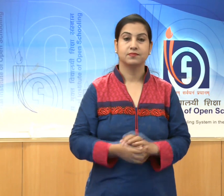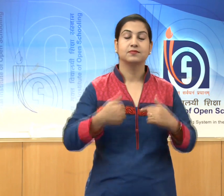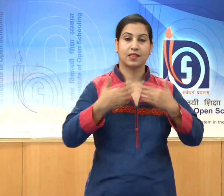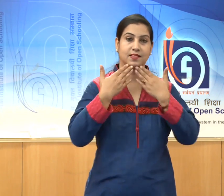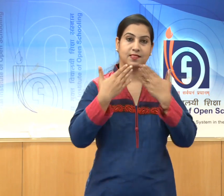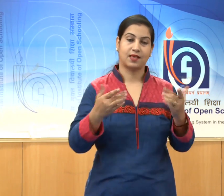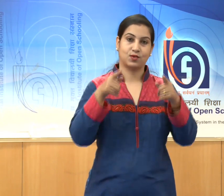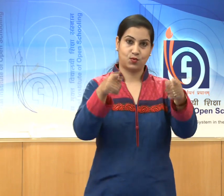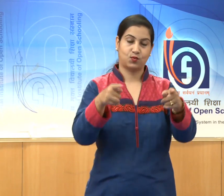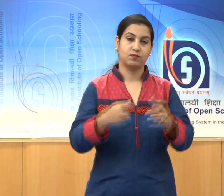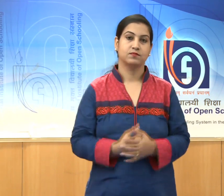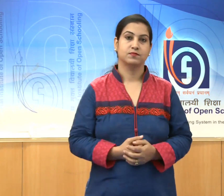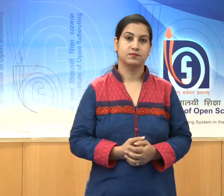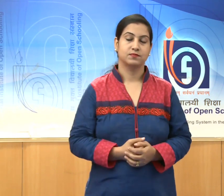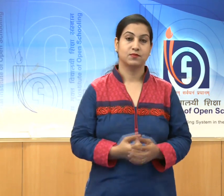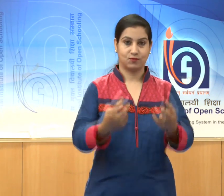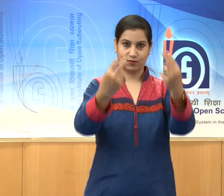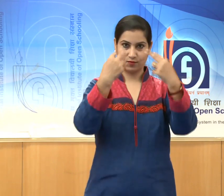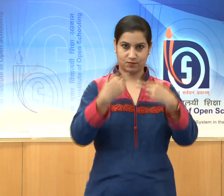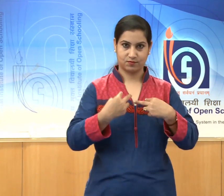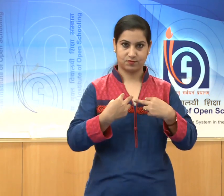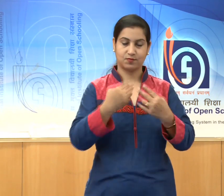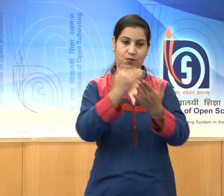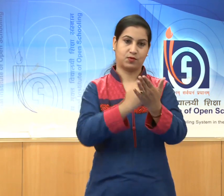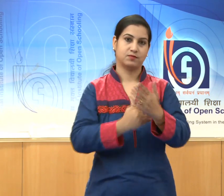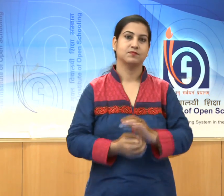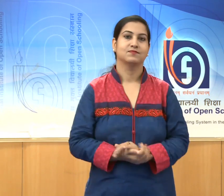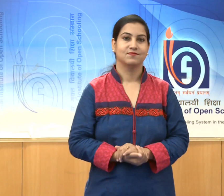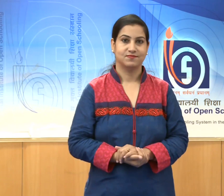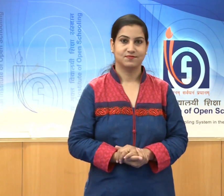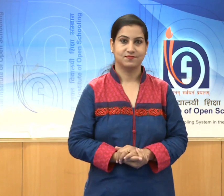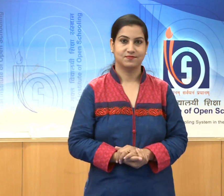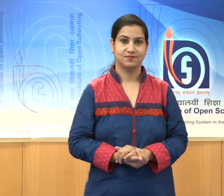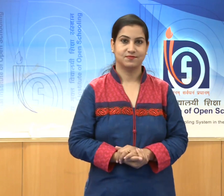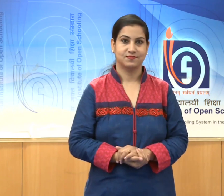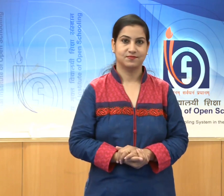for watching the program. Thank you.